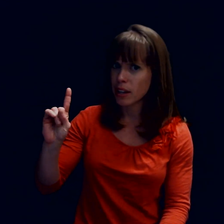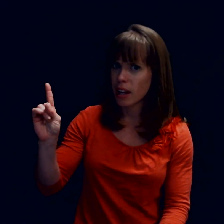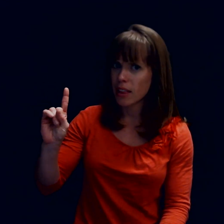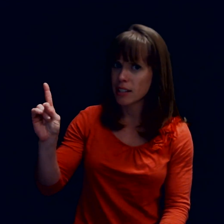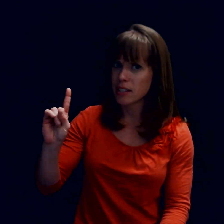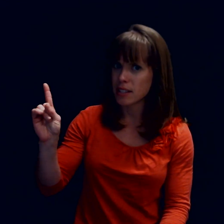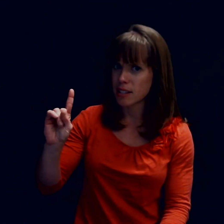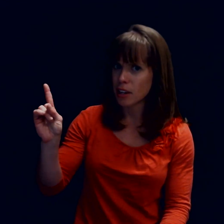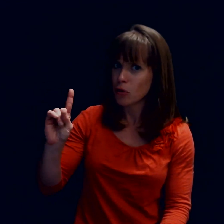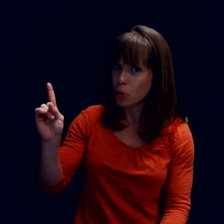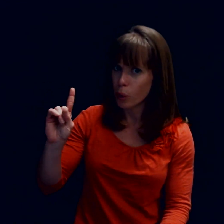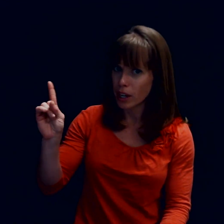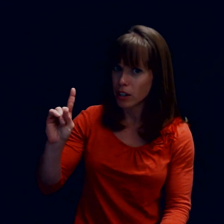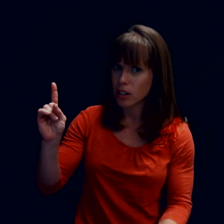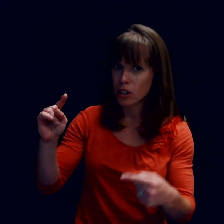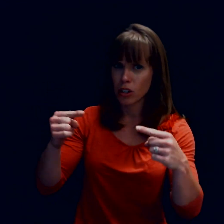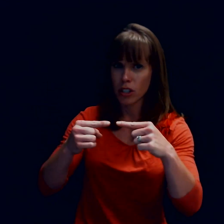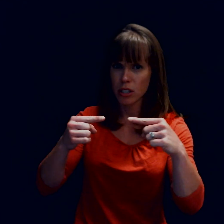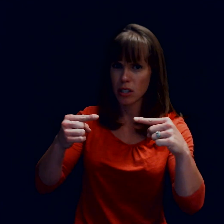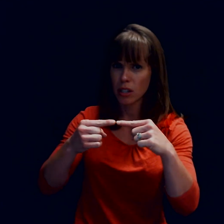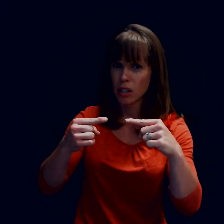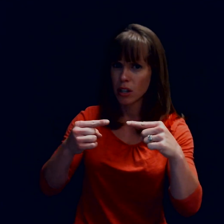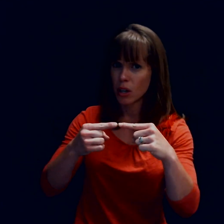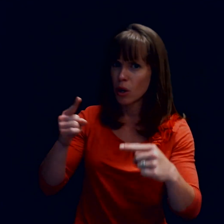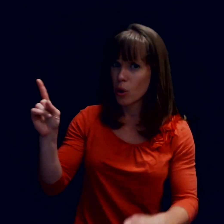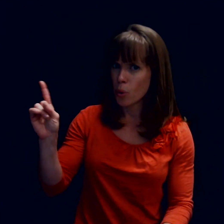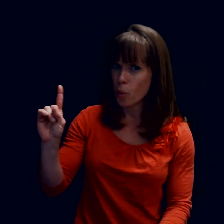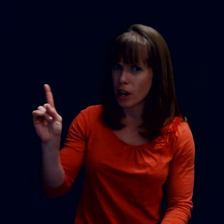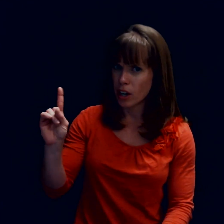and this is the sign for wear. Hurt. Wear.